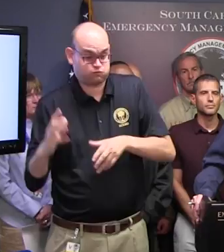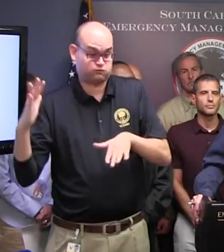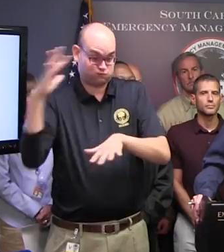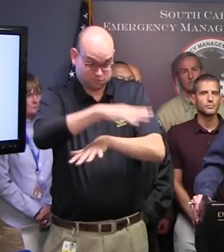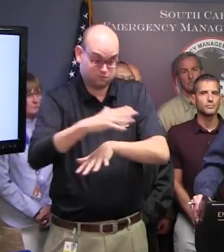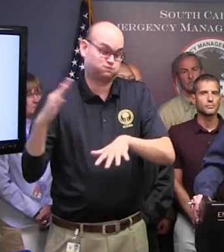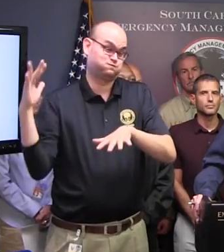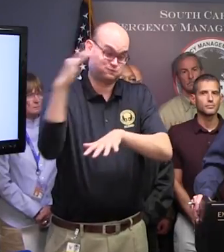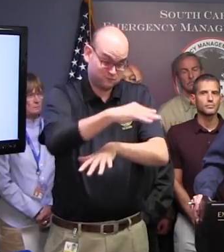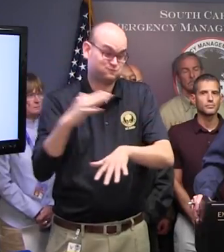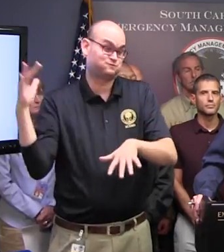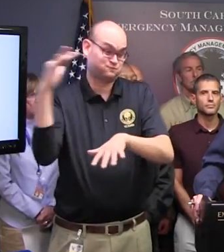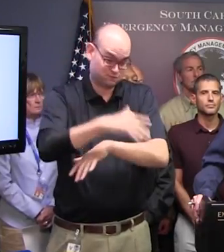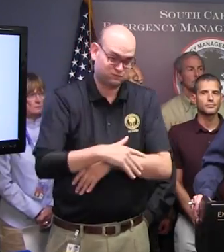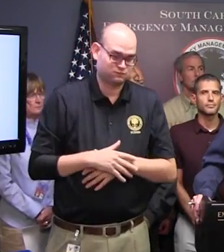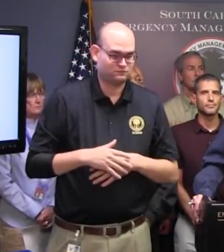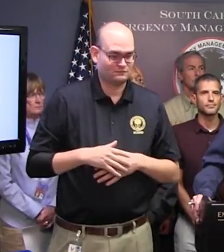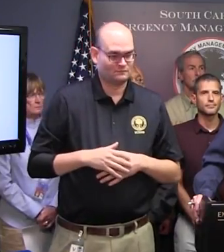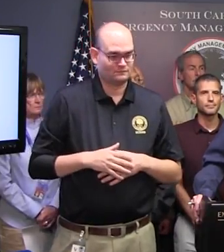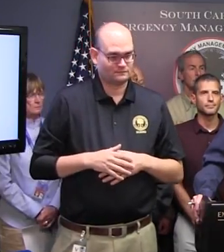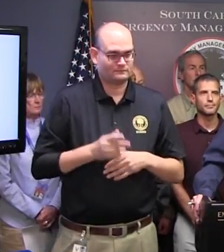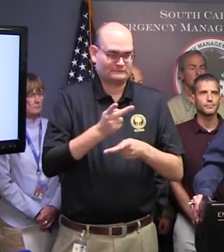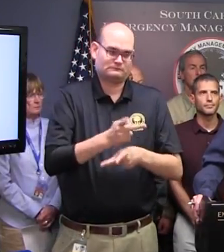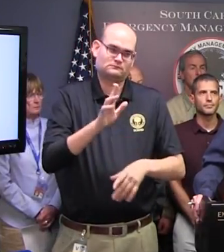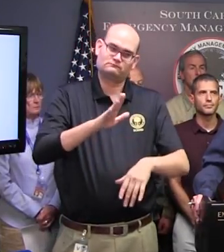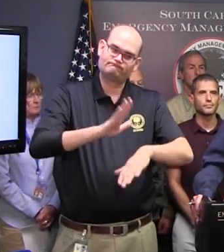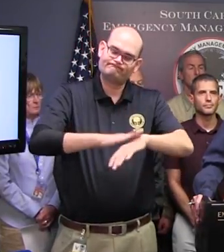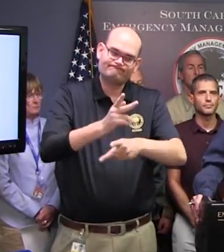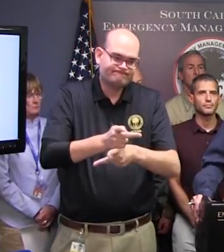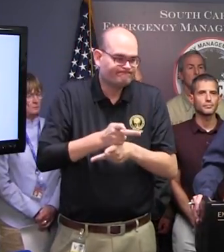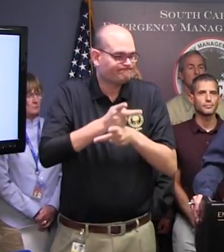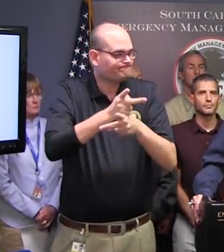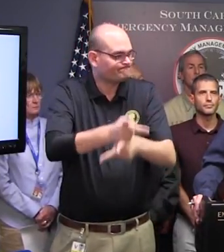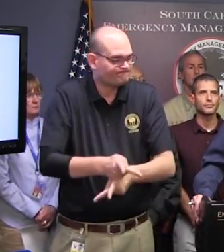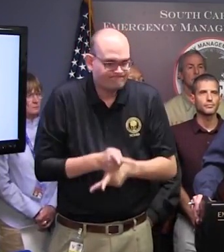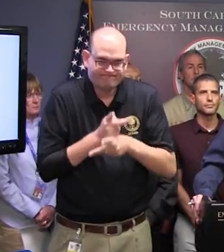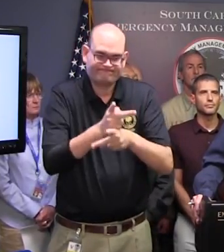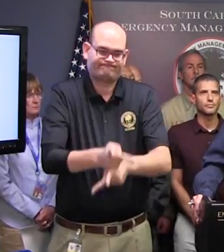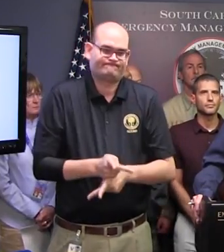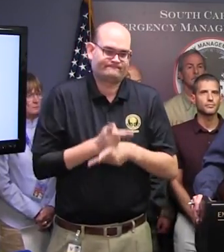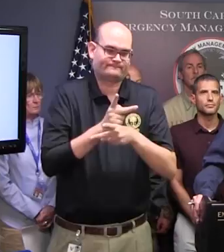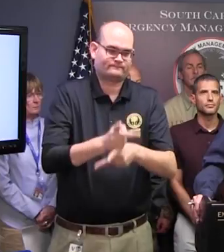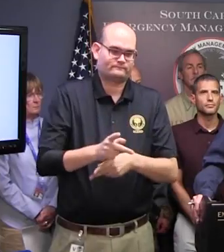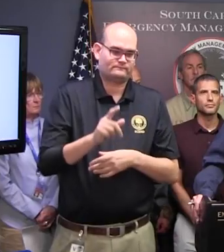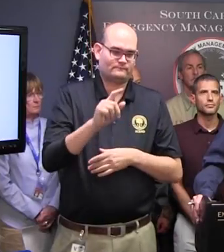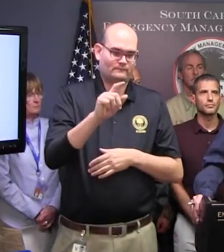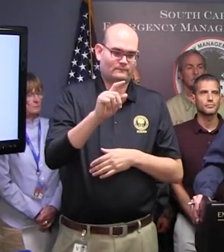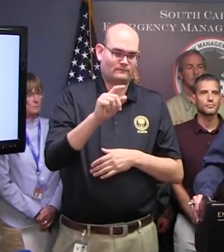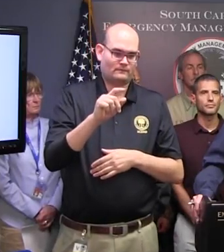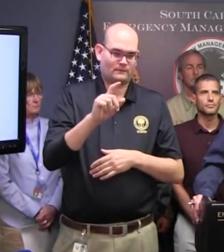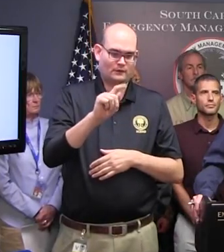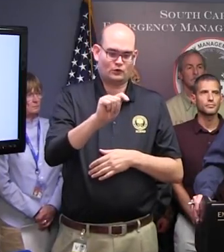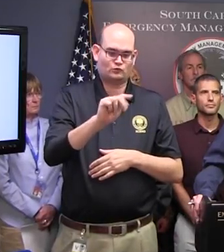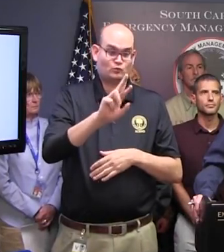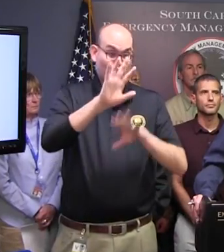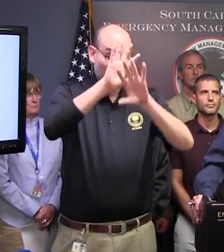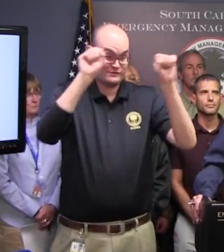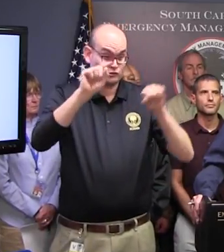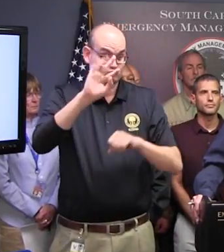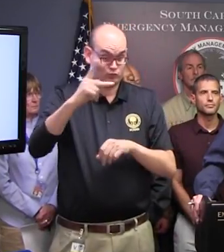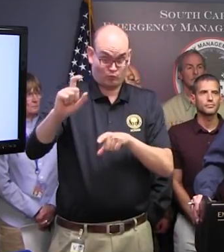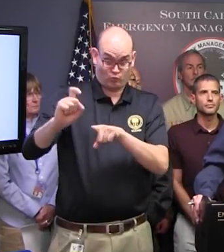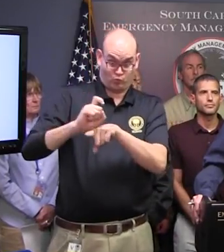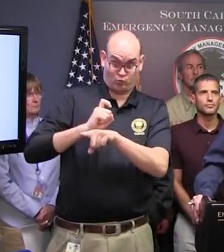do need to get out of the way of. President Trump called me this morning. He was calling from Camp David. I thanked him